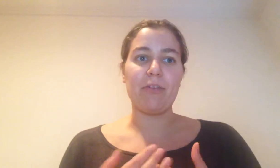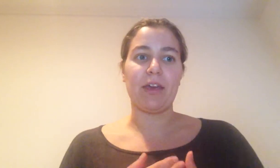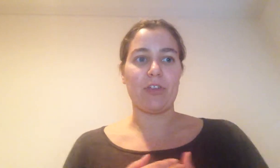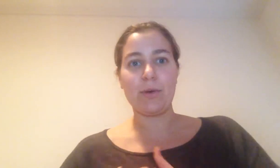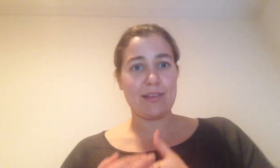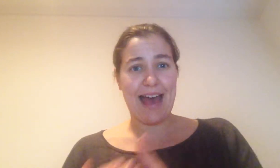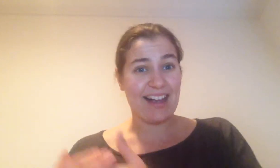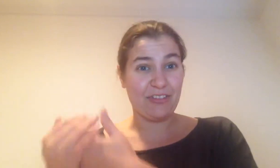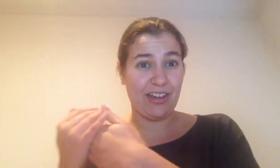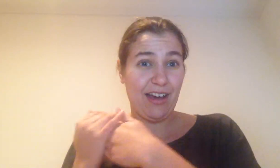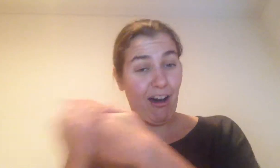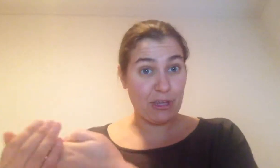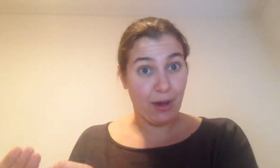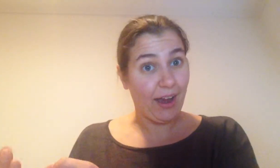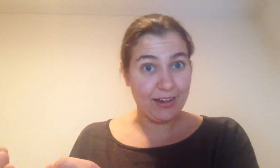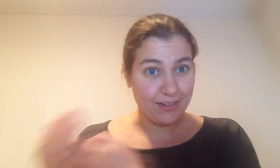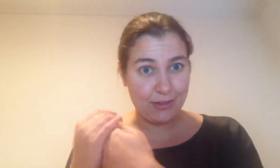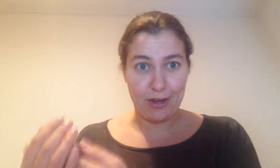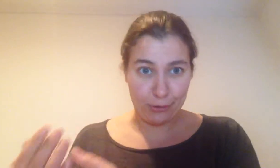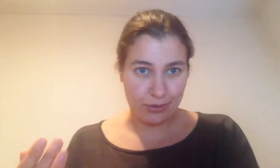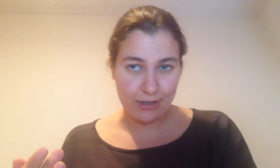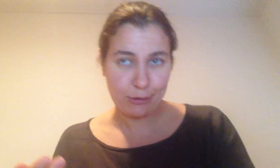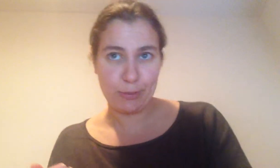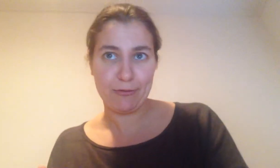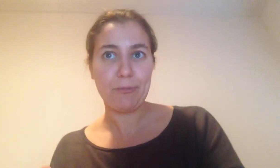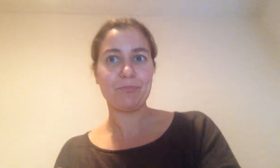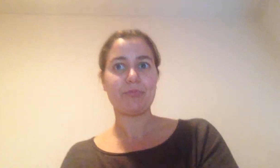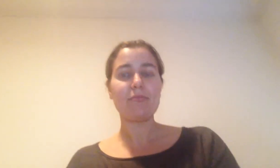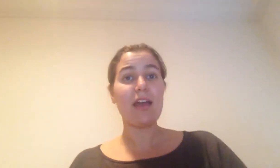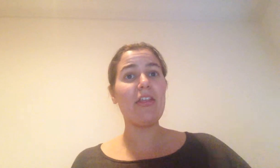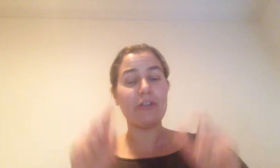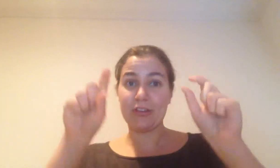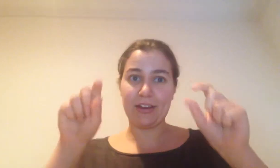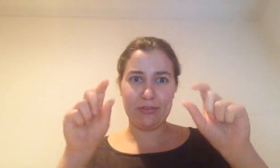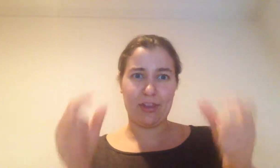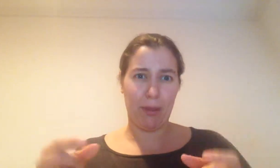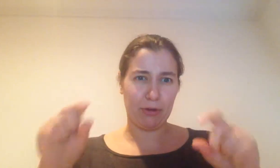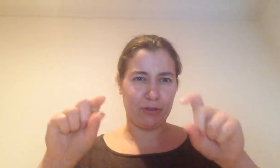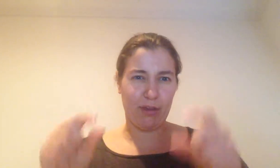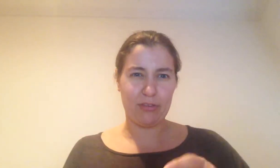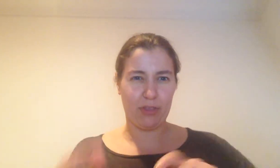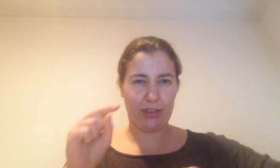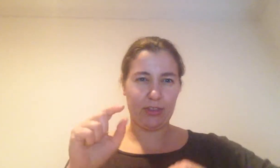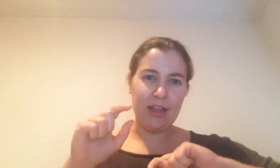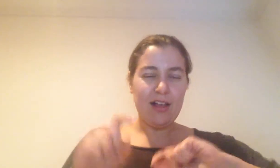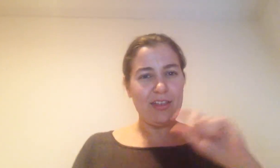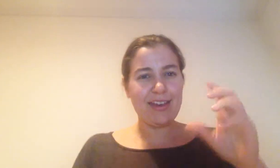than because the U.S. is actively occupying the territory or whatever. And then there's this idea of the semi-periphery, right? So like the